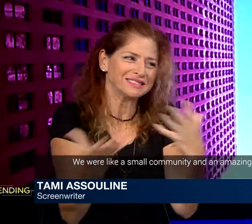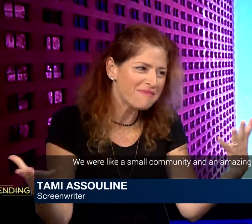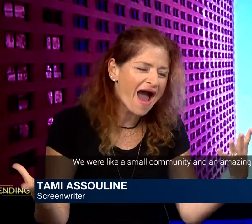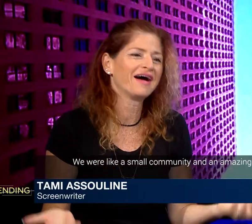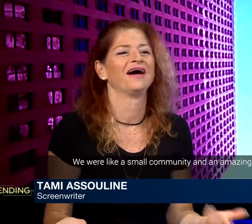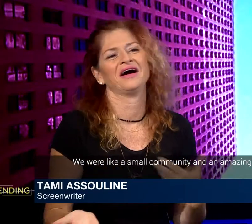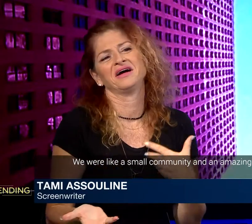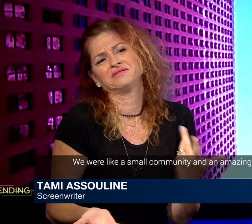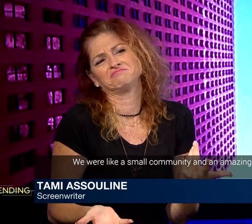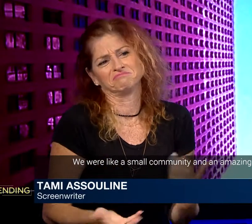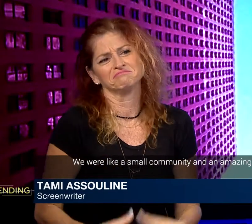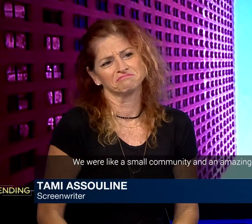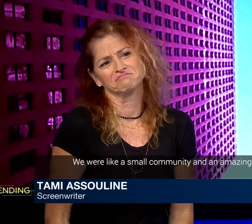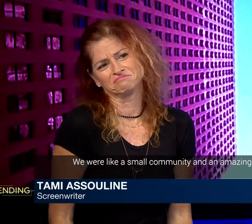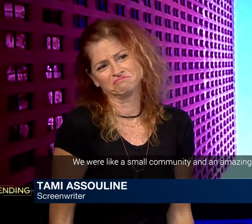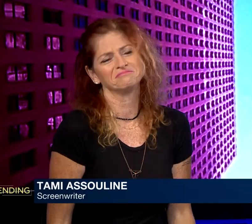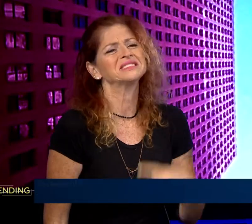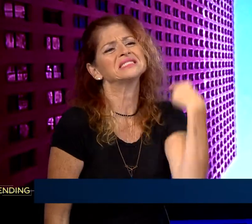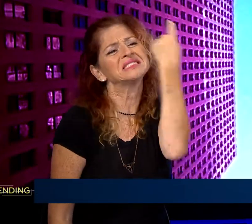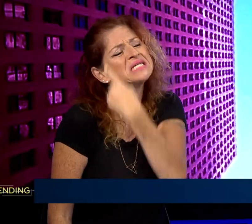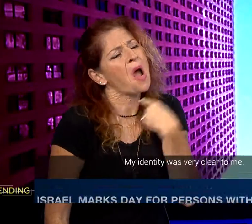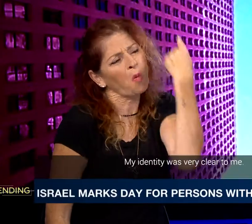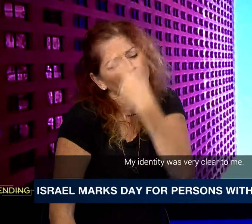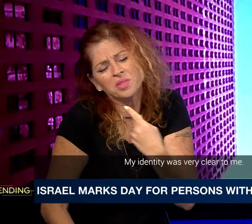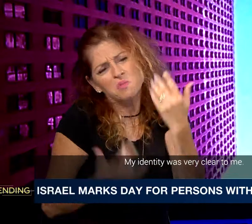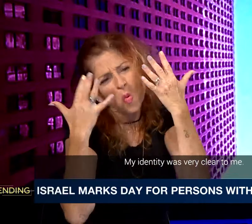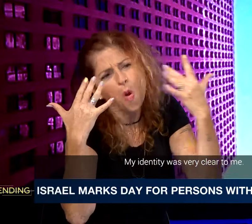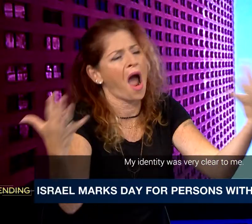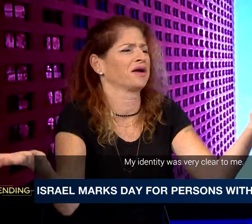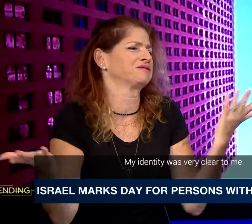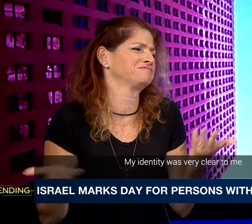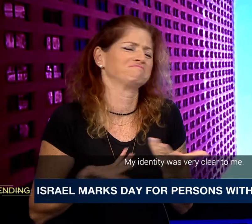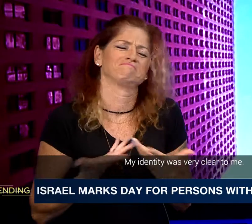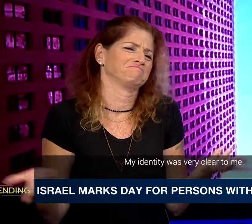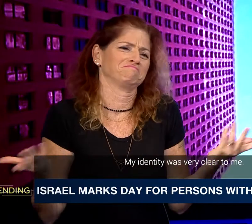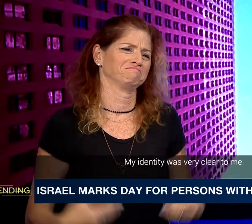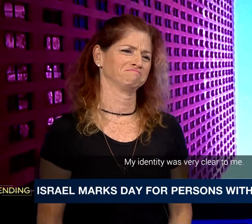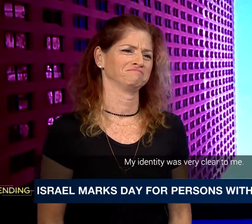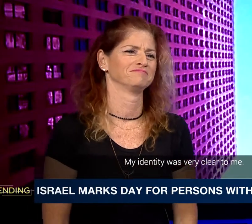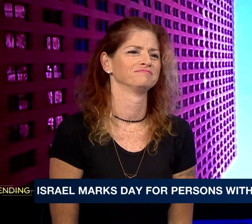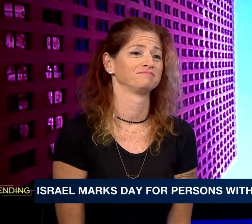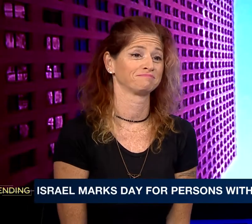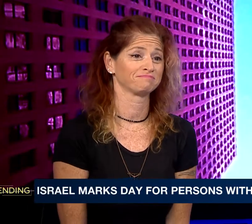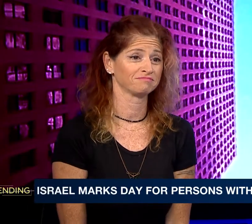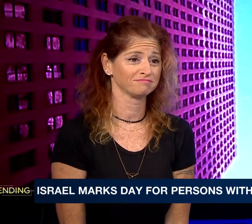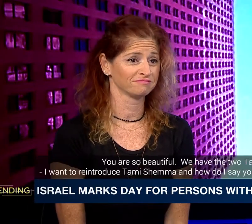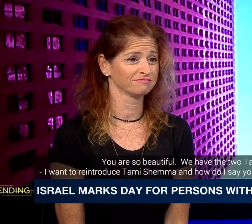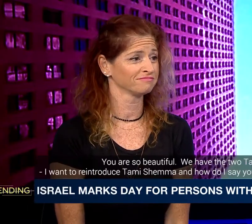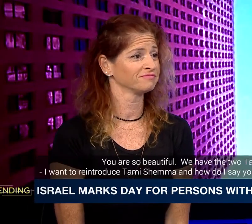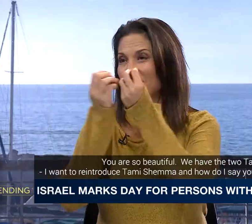small community, but an amazing community. Wow, amazing. Okay, My identity is really clear to me. Of course. And look at you. You're